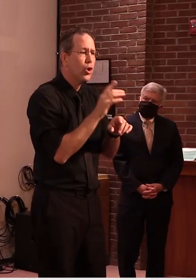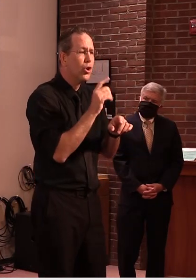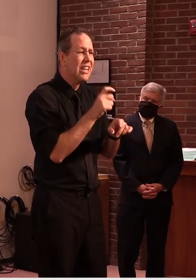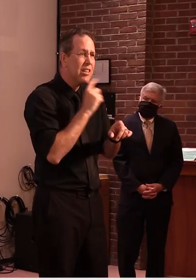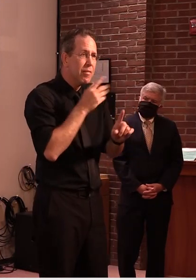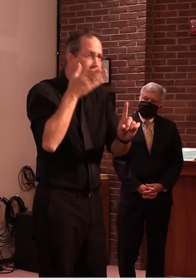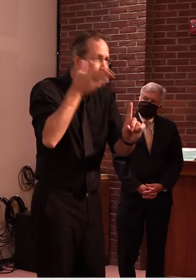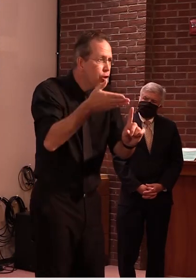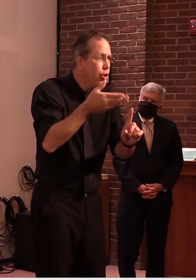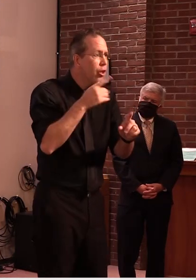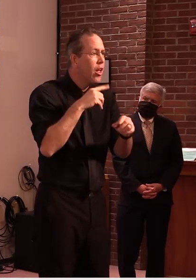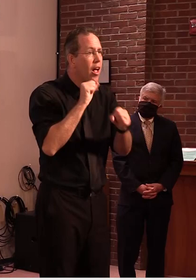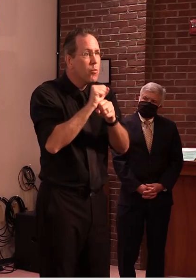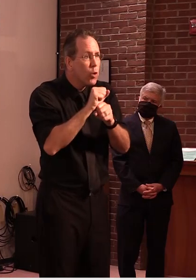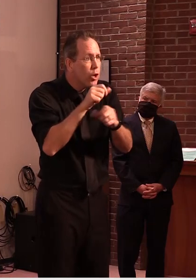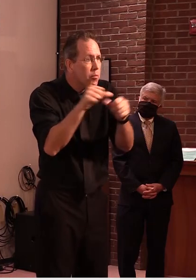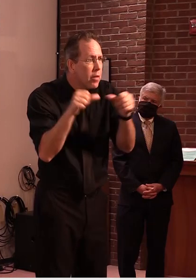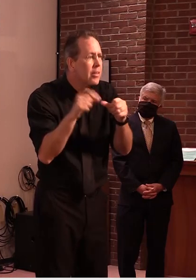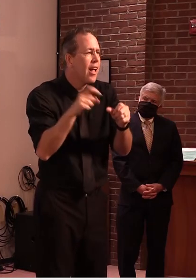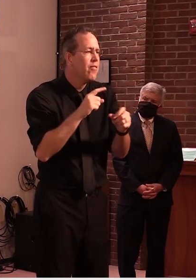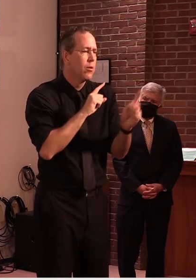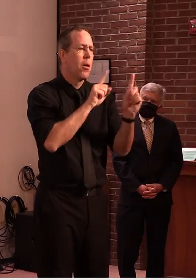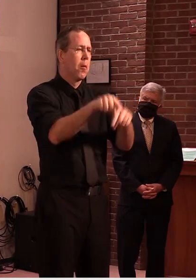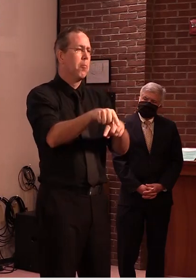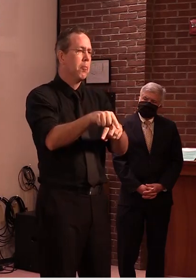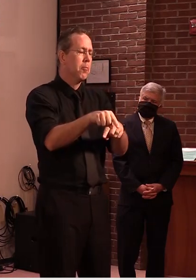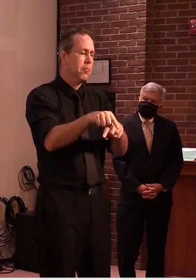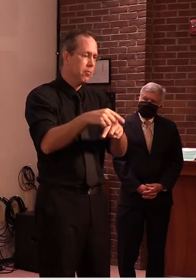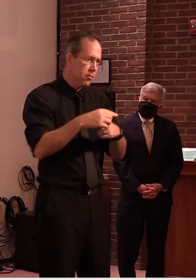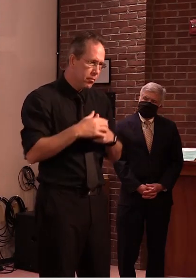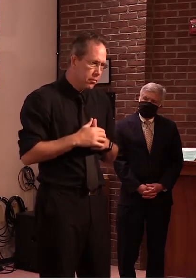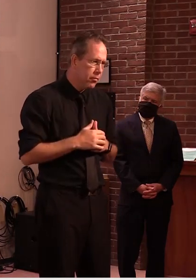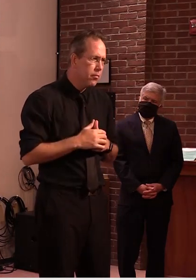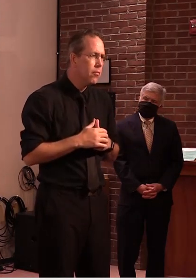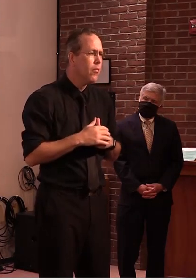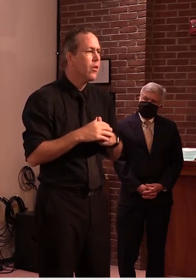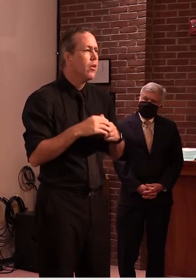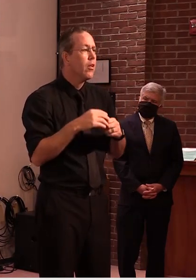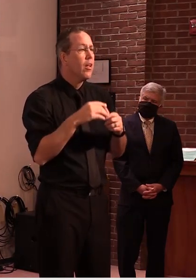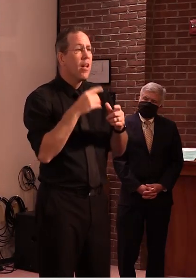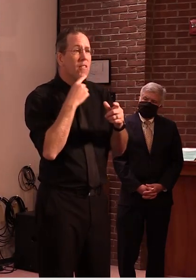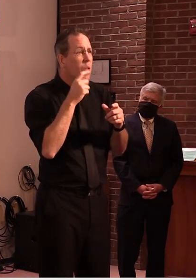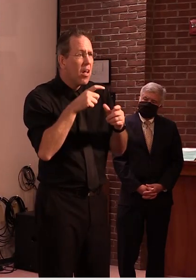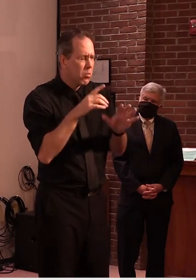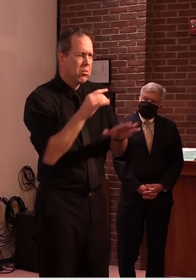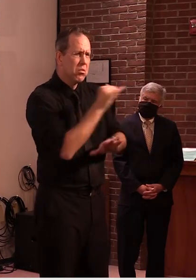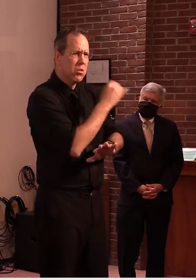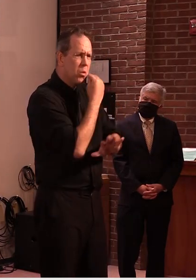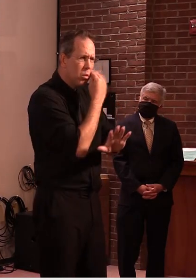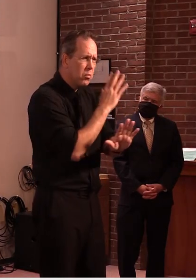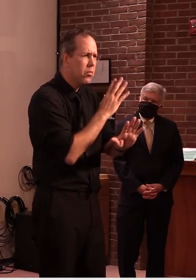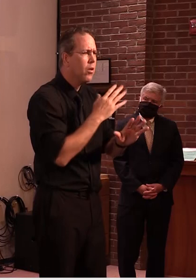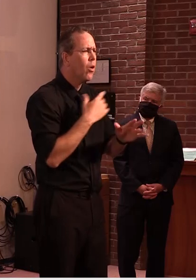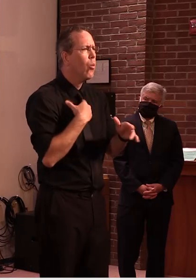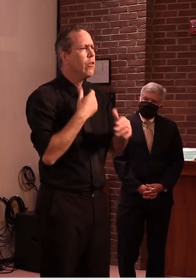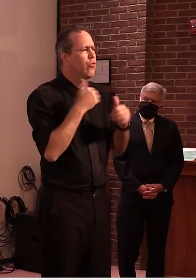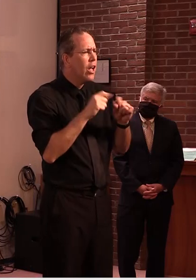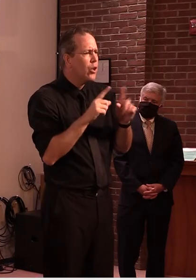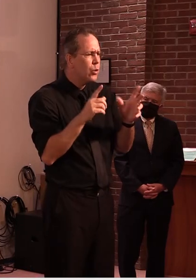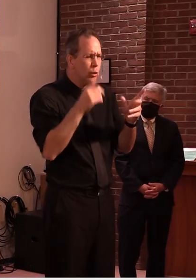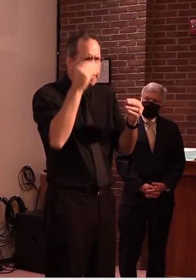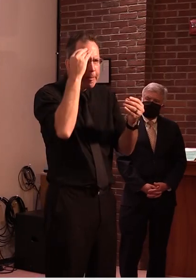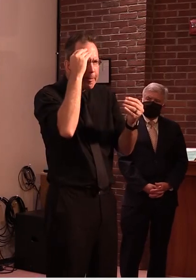to come into the to the settings to prevent the spread you know if we can if we can do all we can as we're advocating other